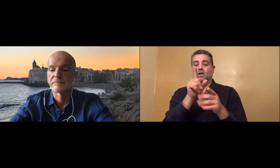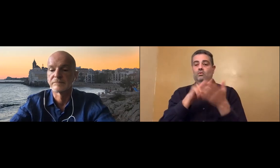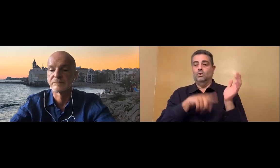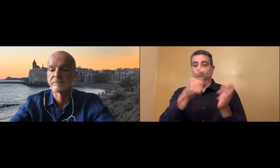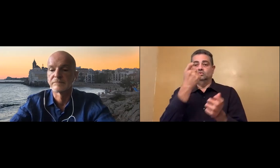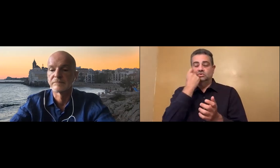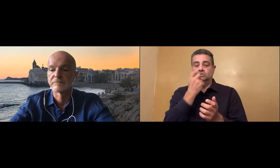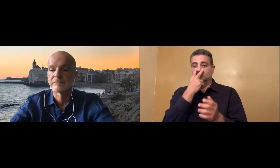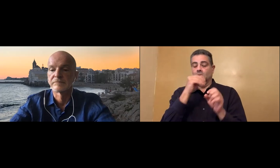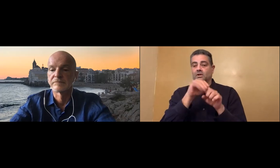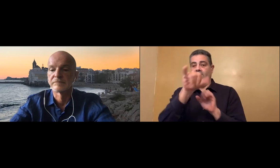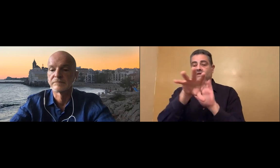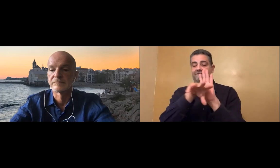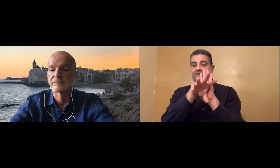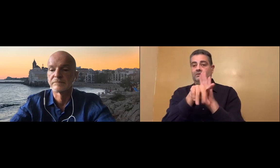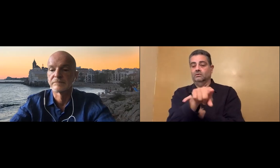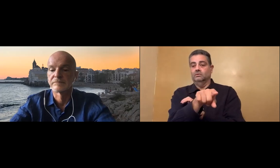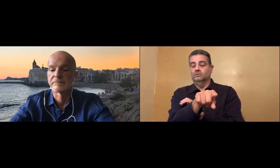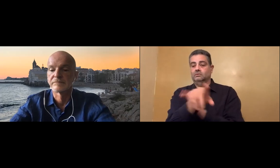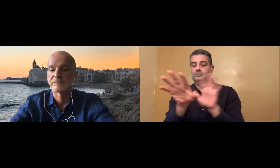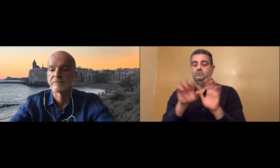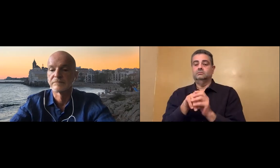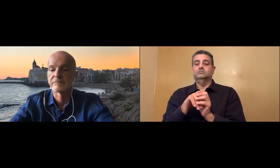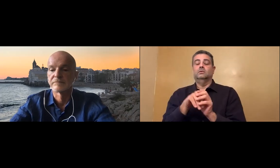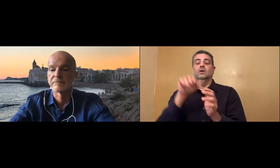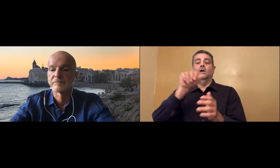uses the video phone. Like what, that's what you saw in the video.